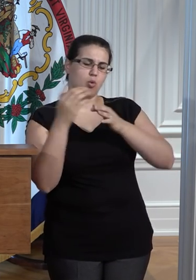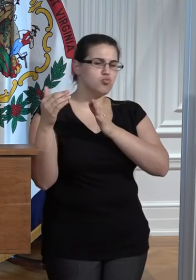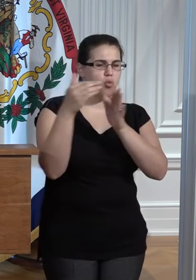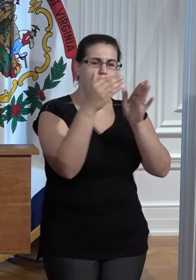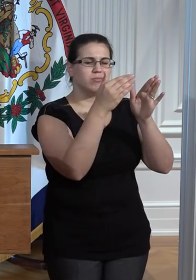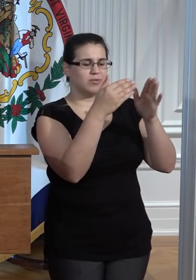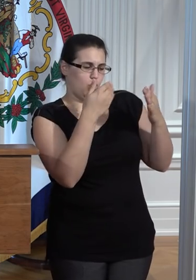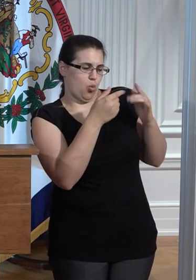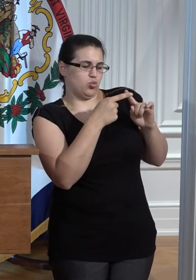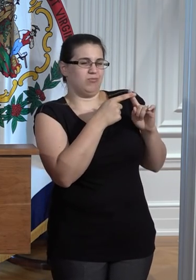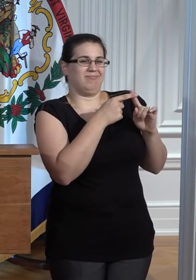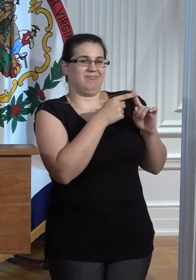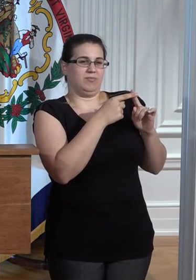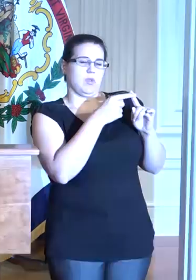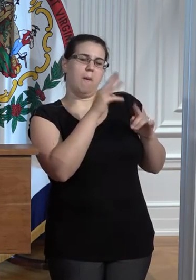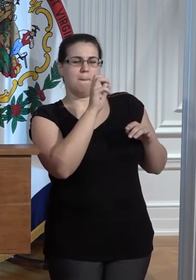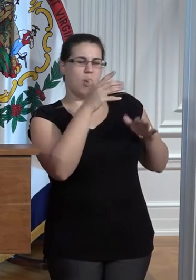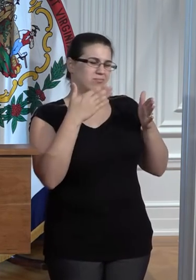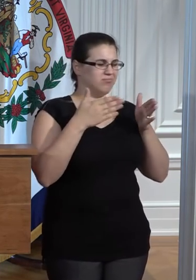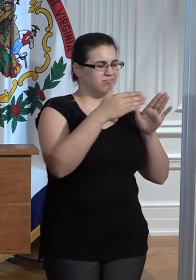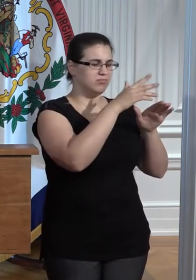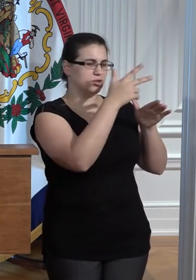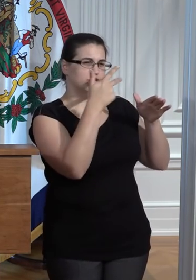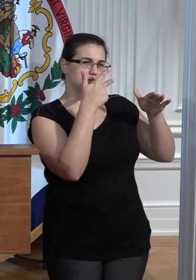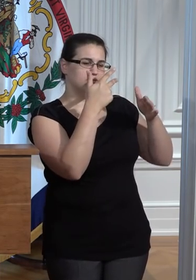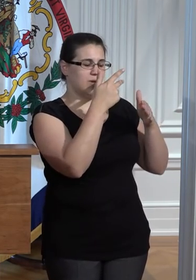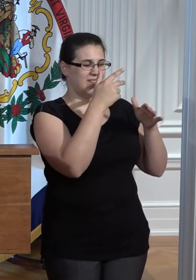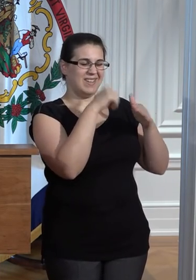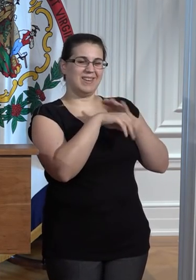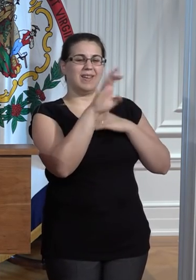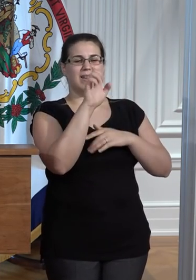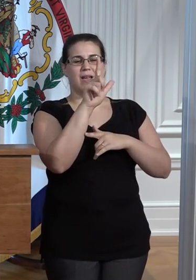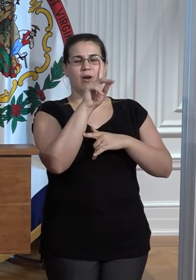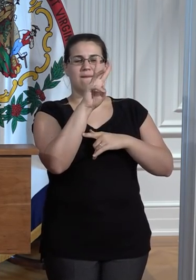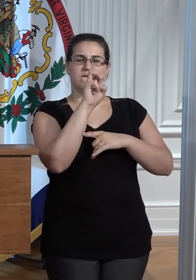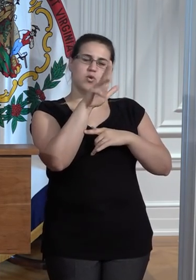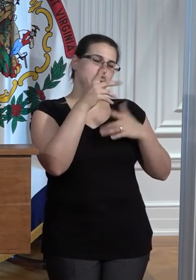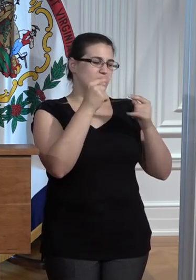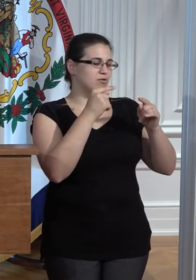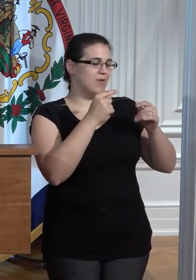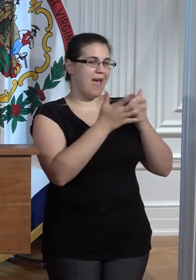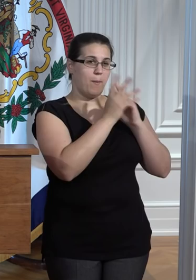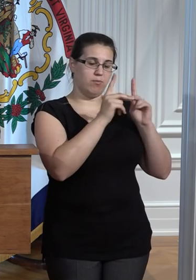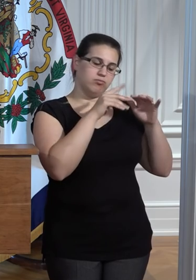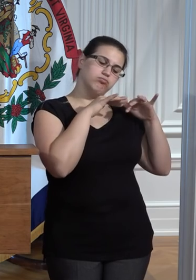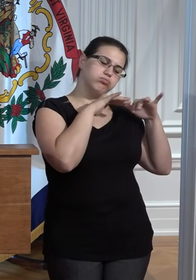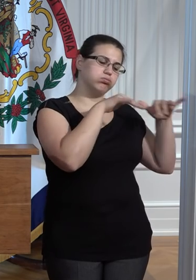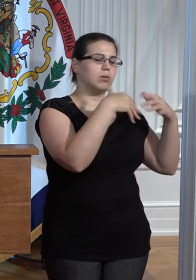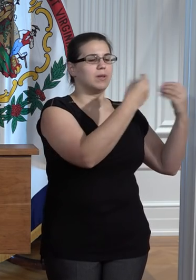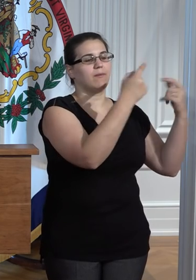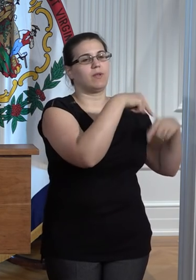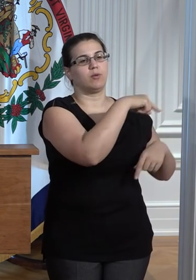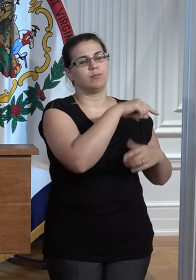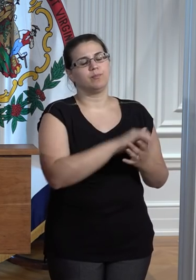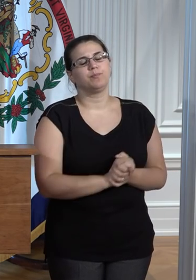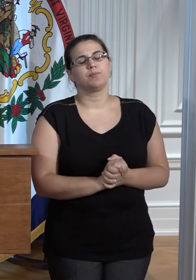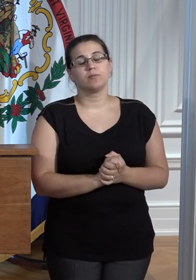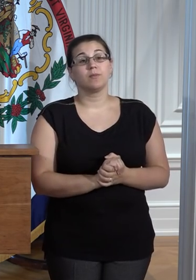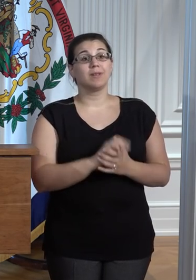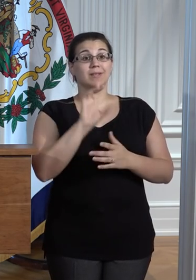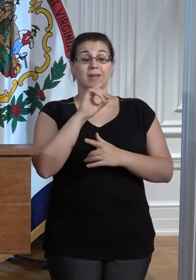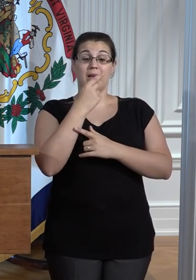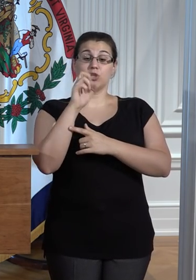the shopping plaza to rescue those stranded up in Elkview. Our DHHR is working with health care